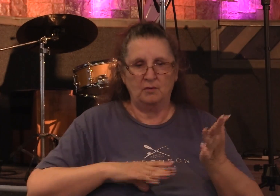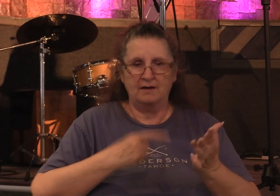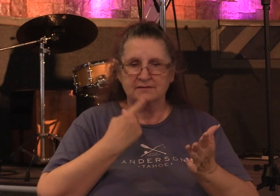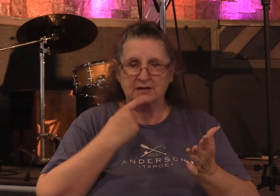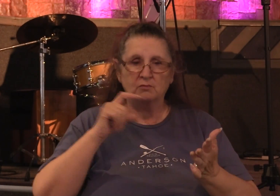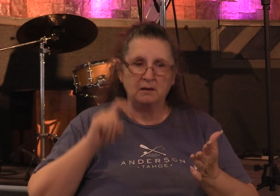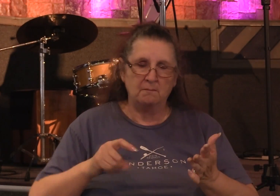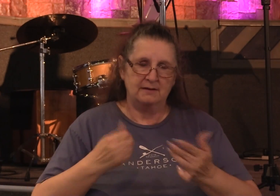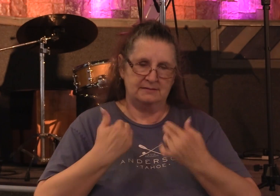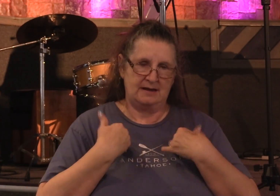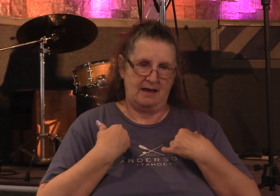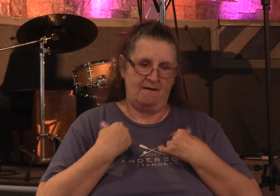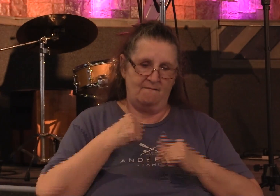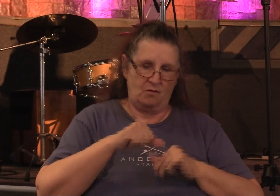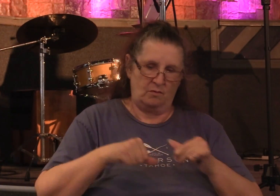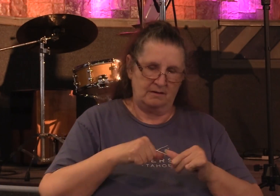for one another in the body of Christ.